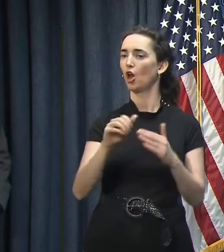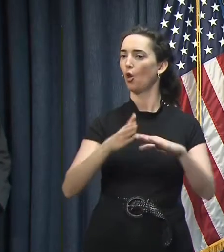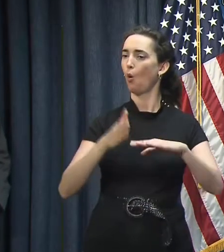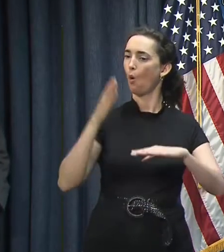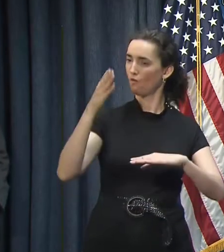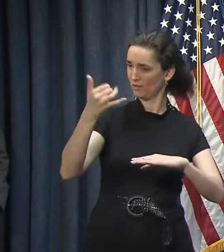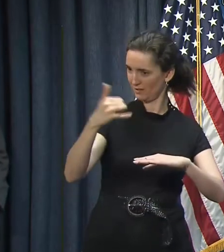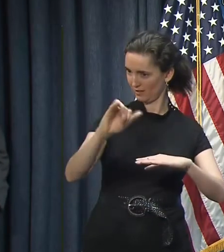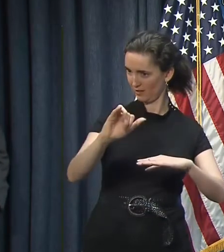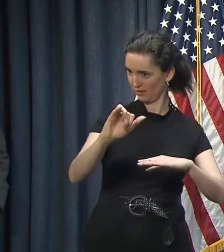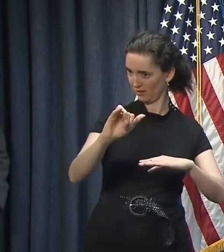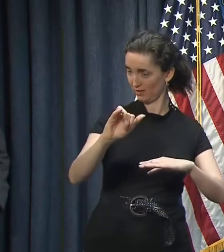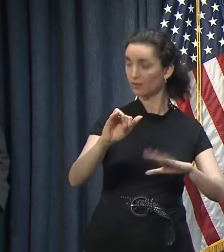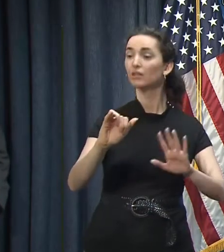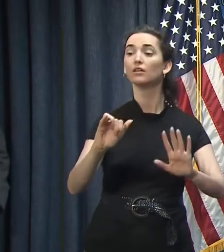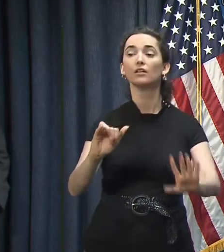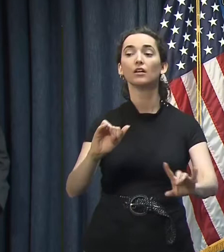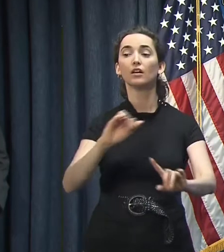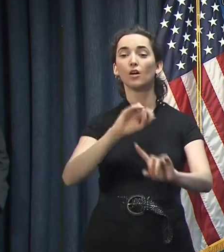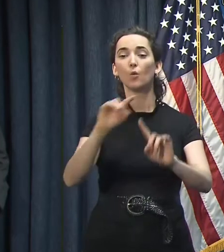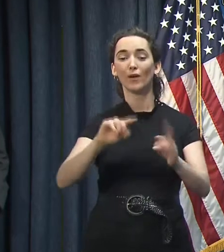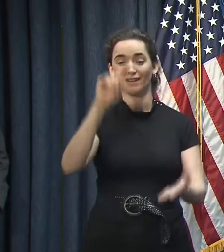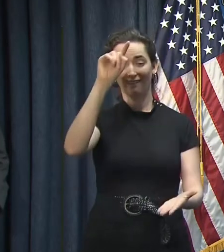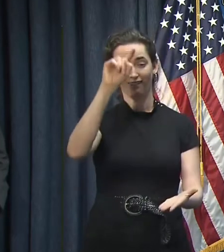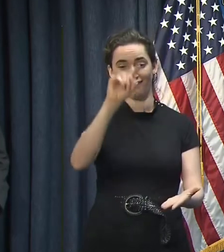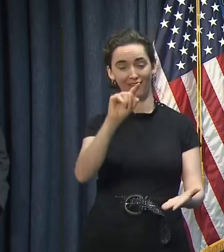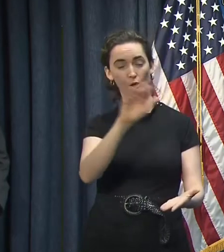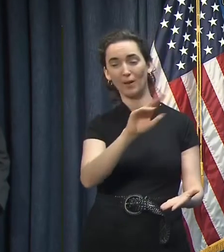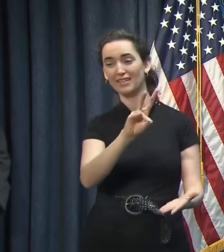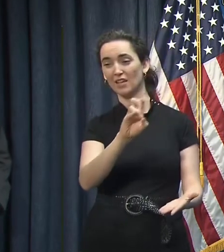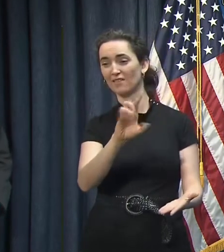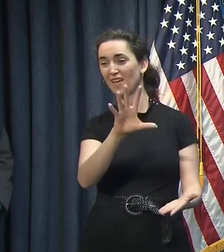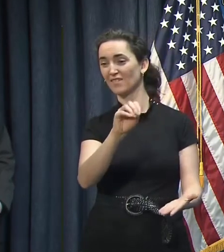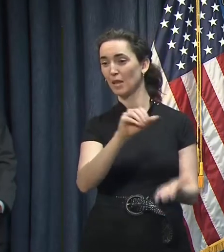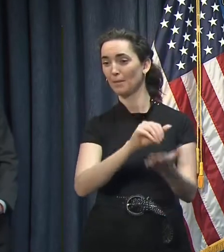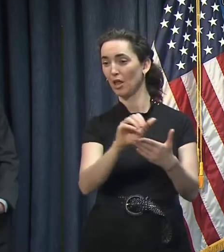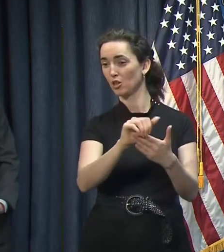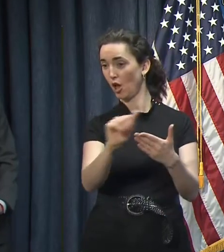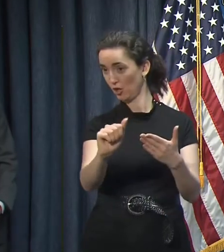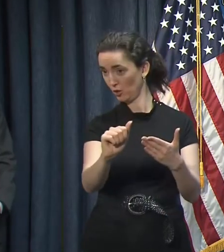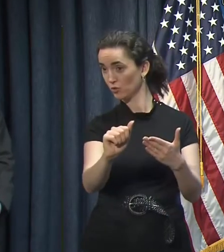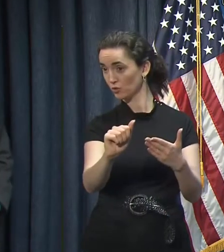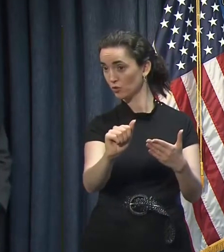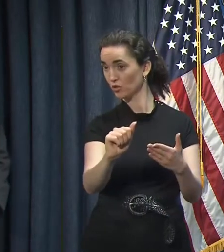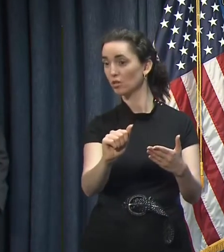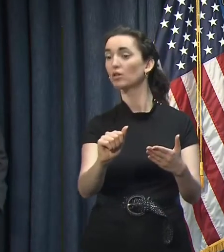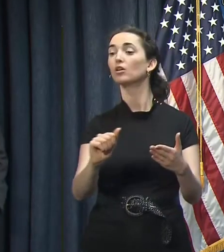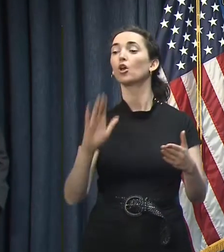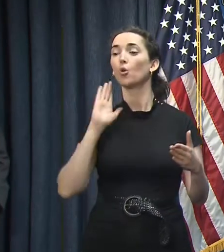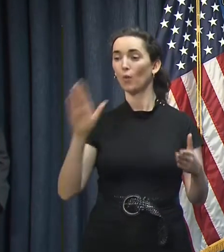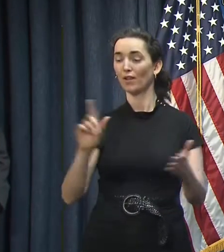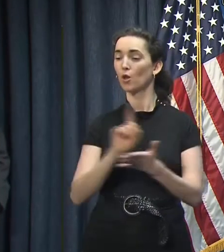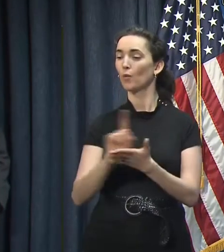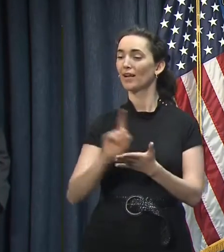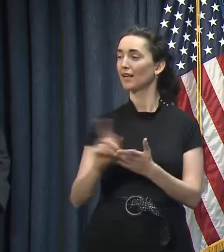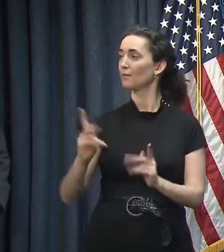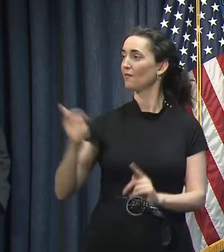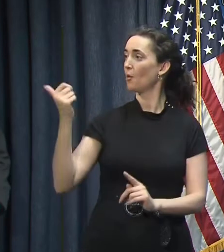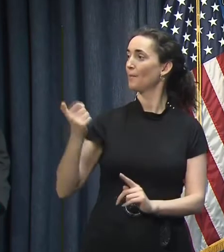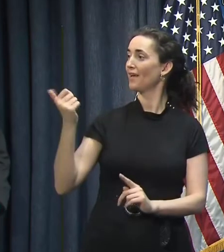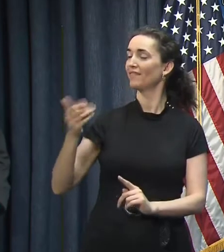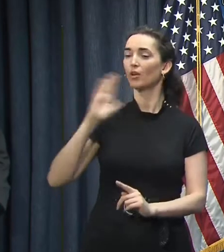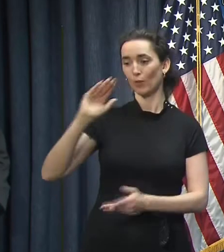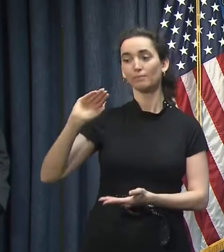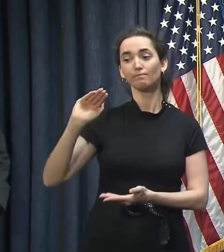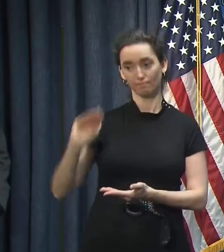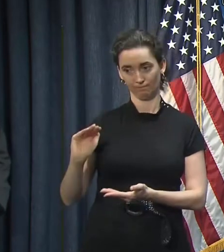And when it gets to right around $750 million, there's a reduction in the weekly benefit that gets paid.